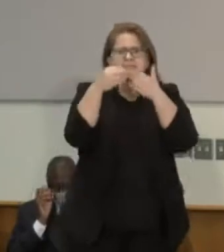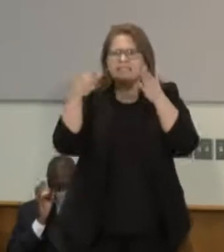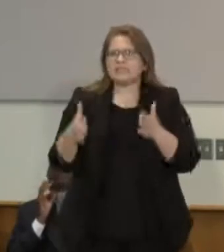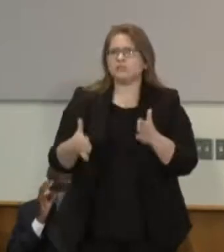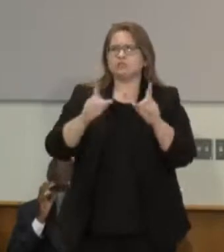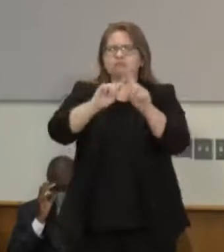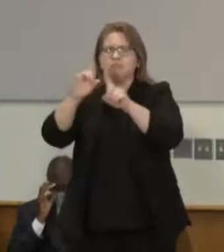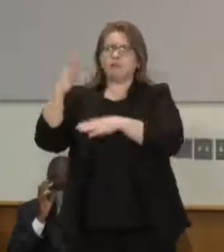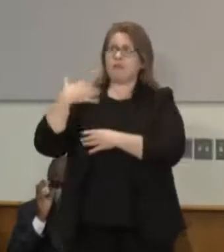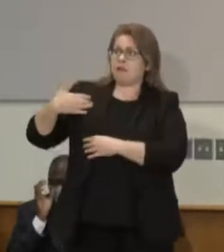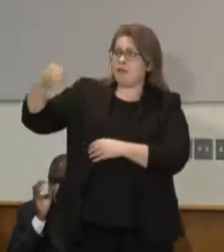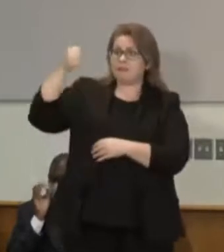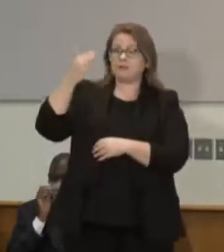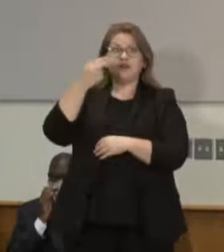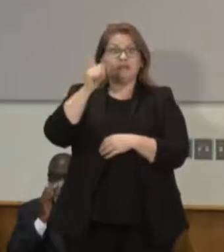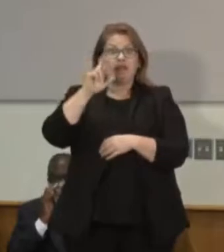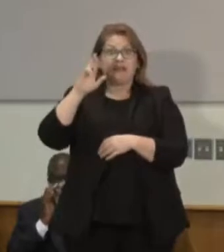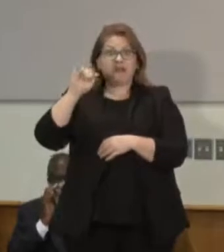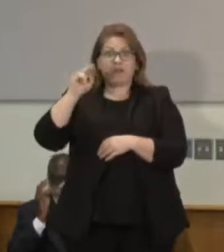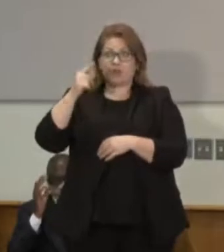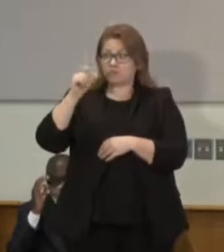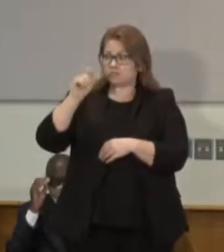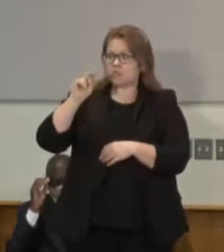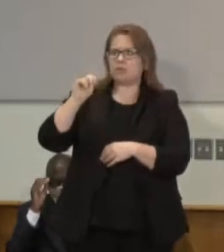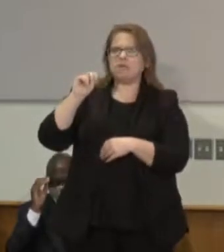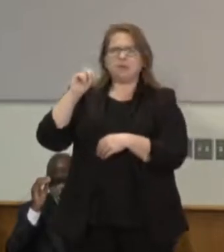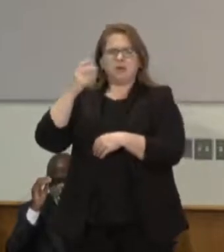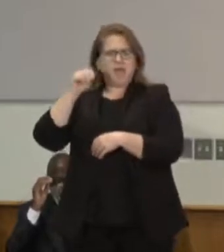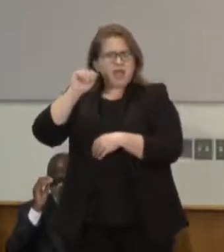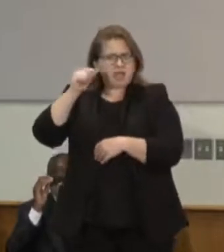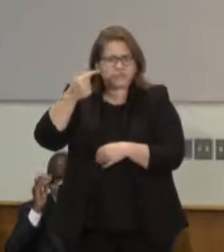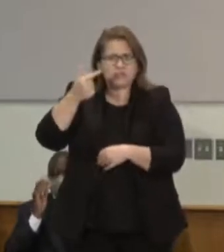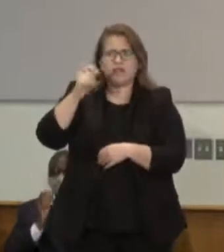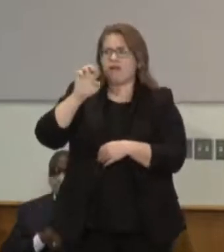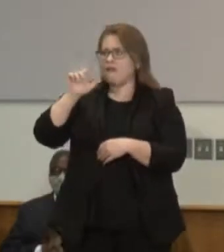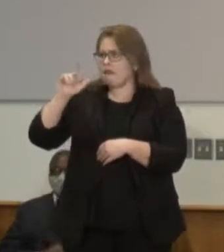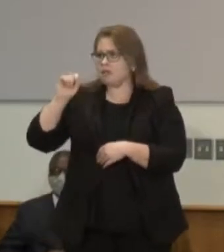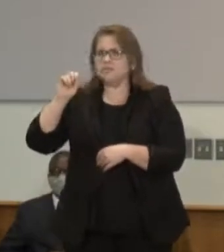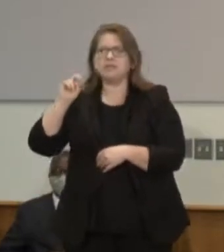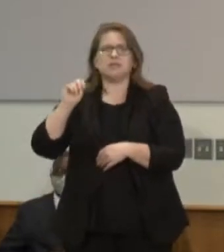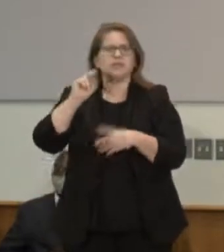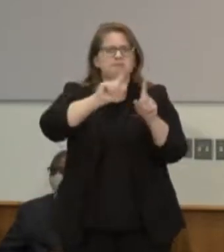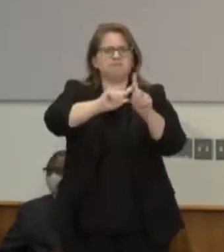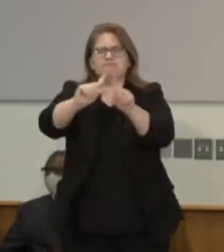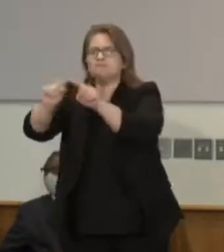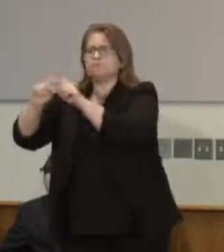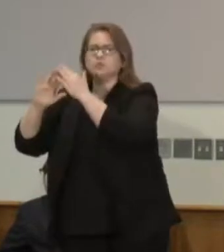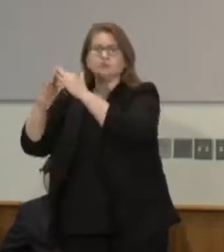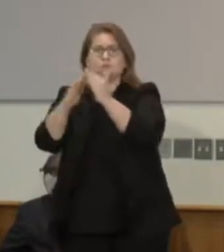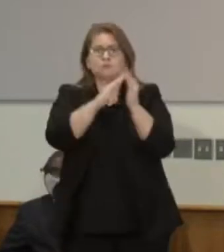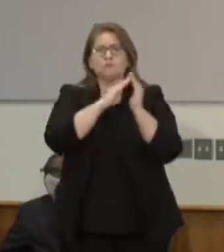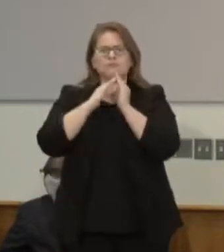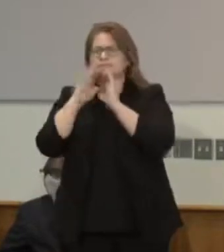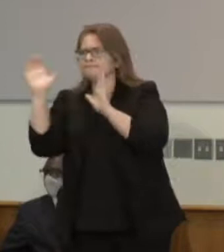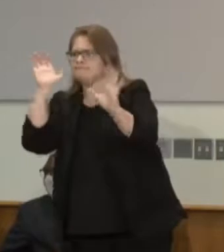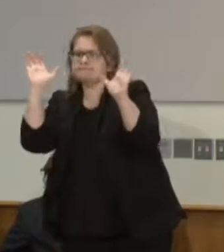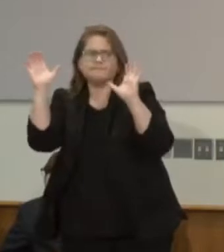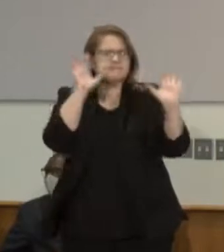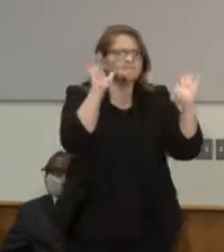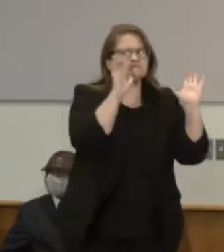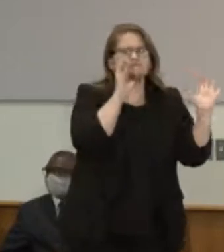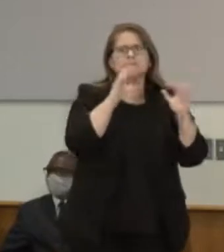Attorney General Ellison did on deadly force encounters in partnering with this group and community leaders, by listening to the voices of thousands of